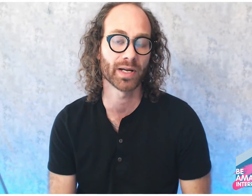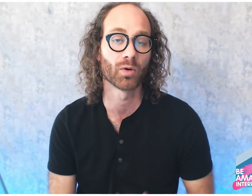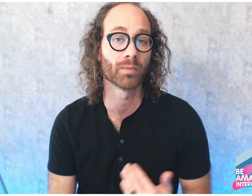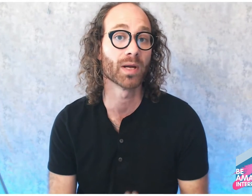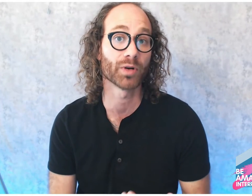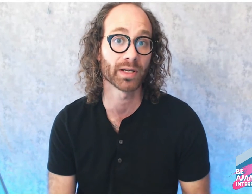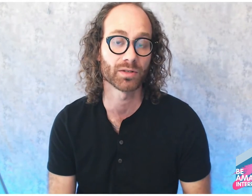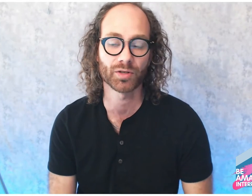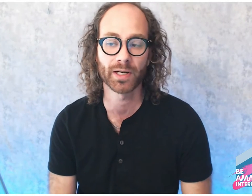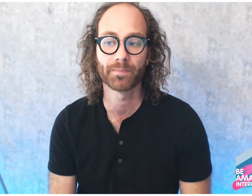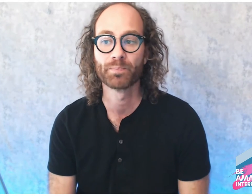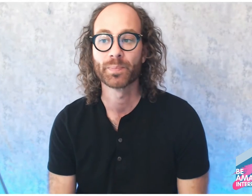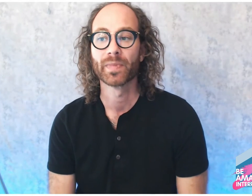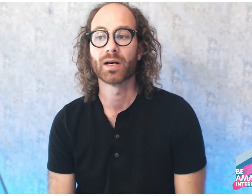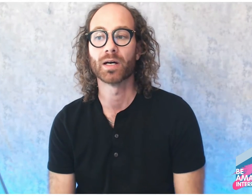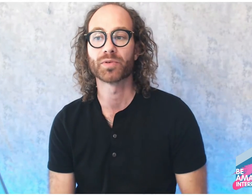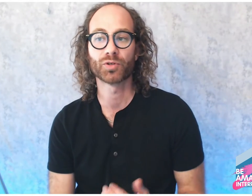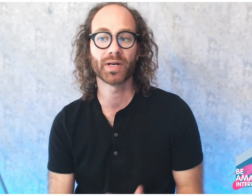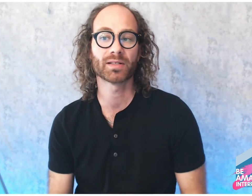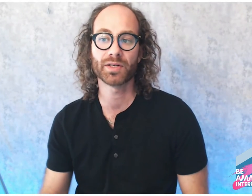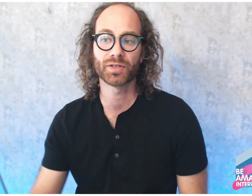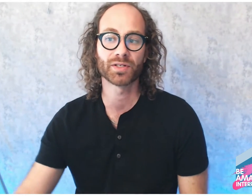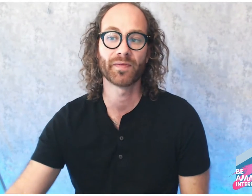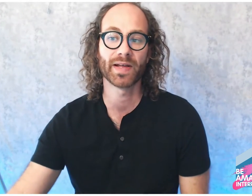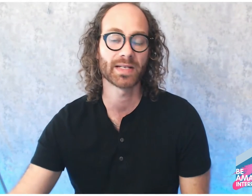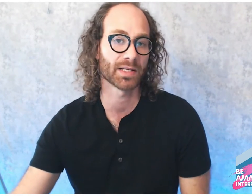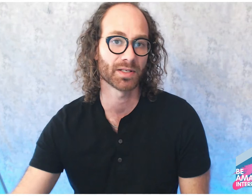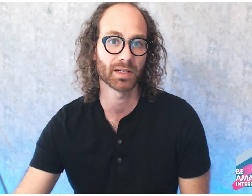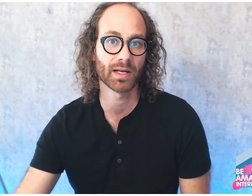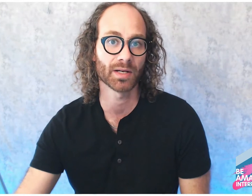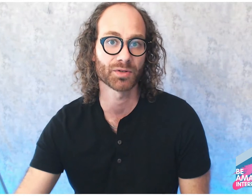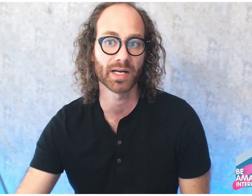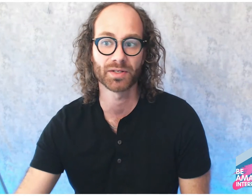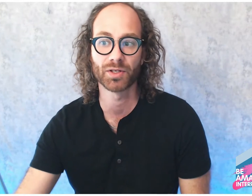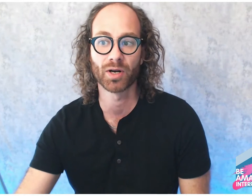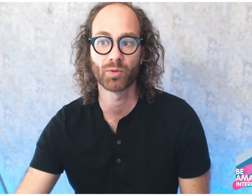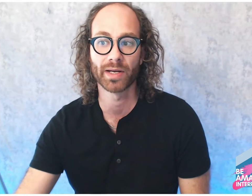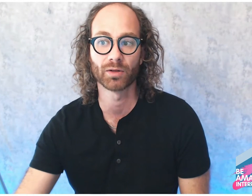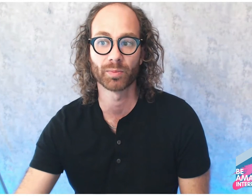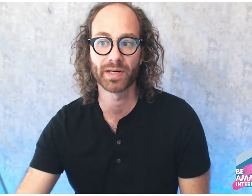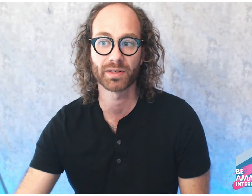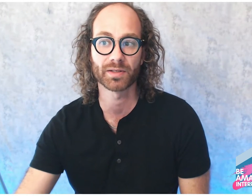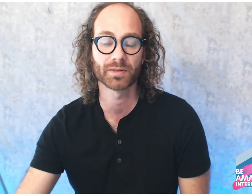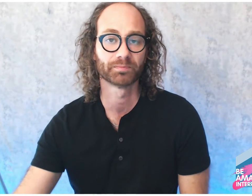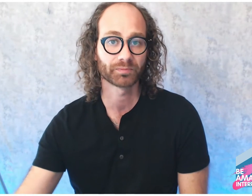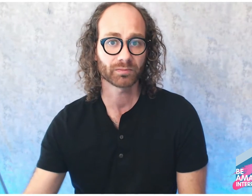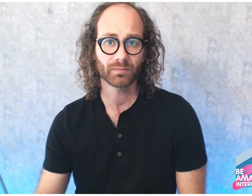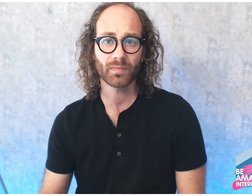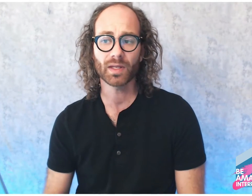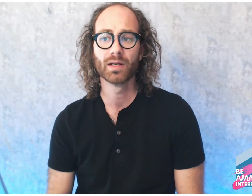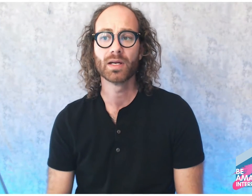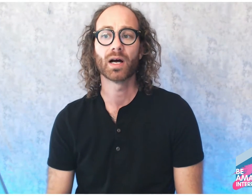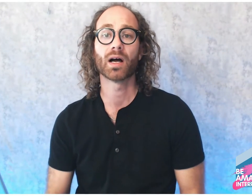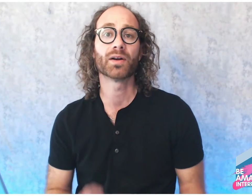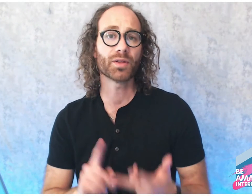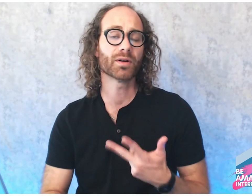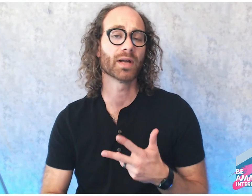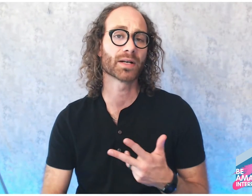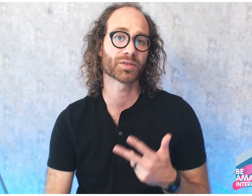memory constraint. So translation is a fantastic exercise to do on a regular basis. Another exercise is